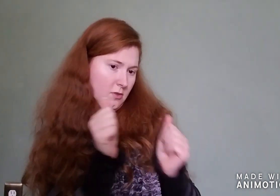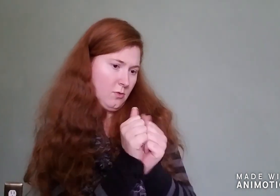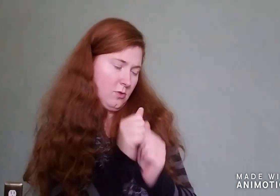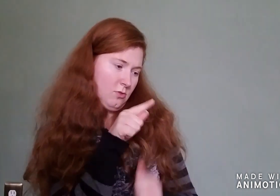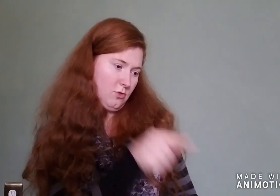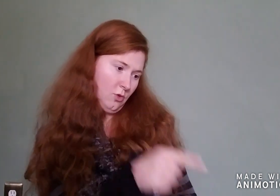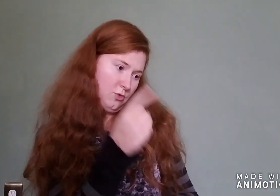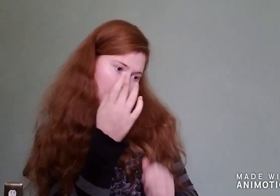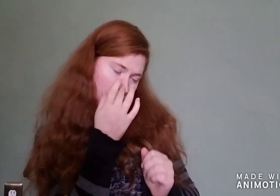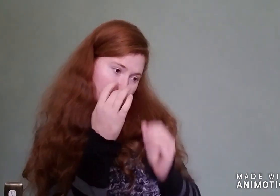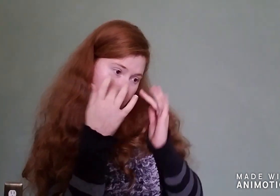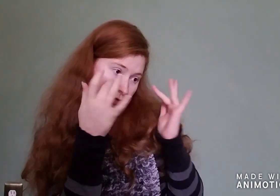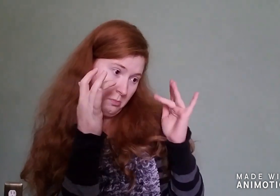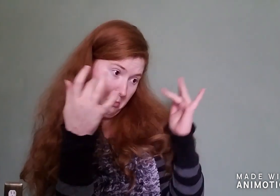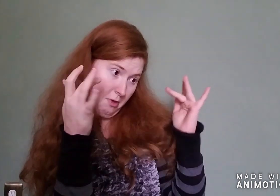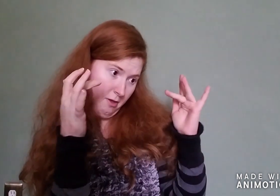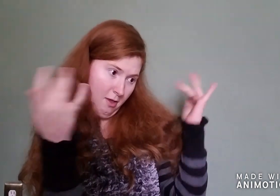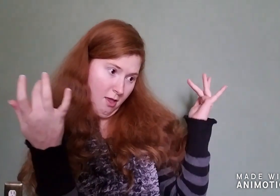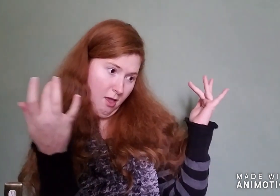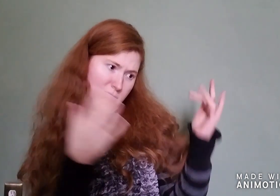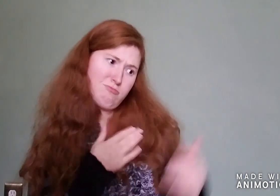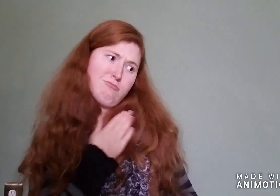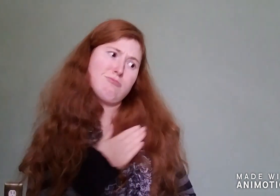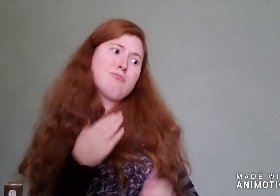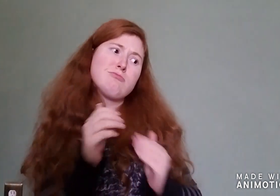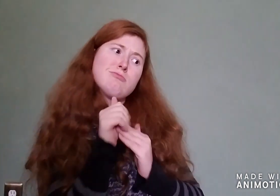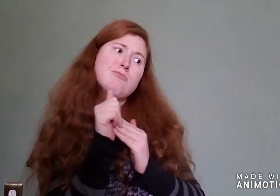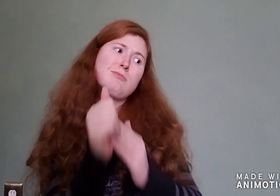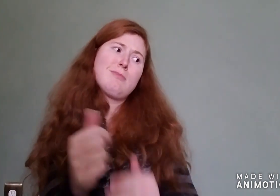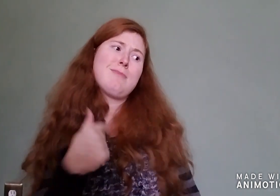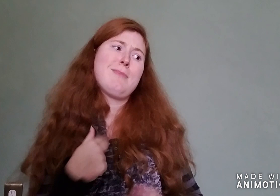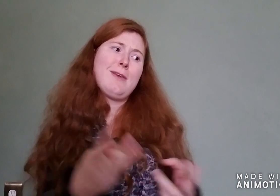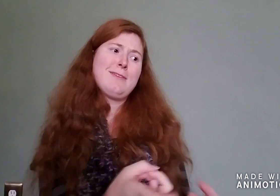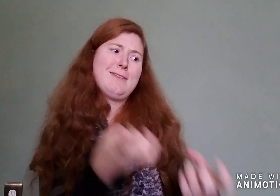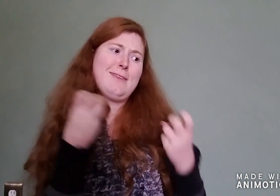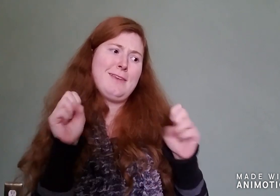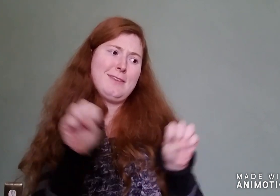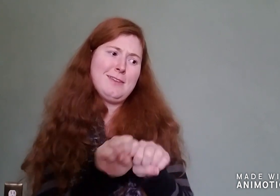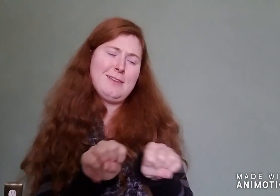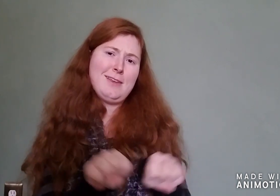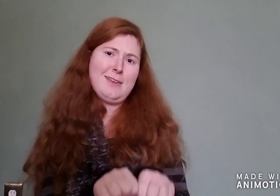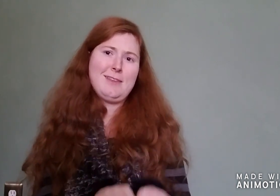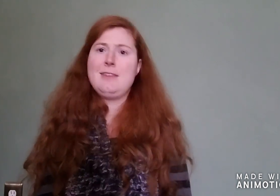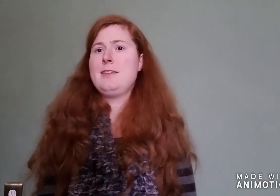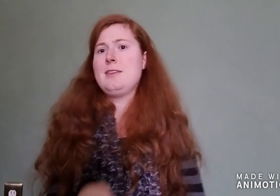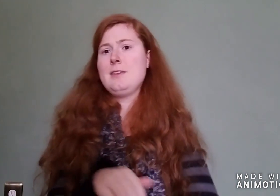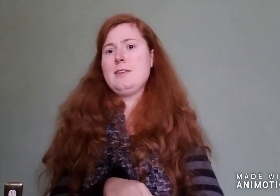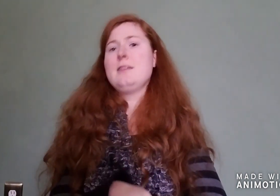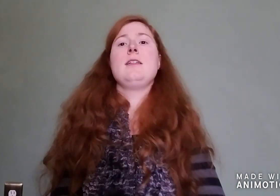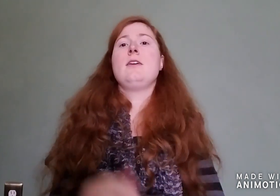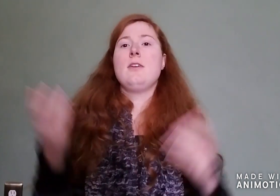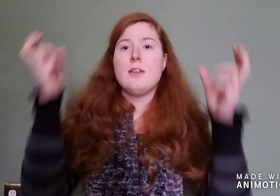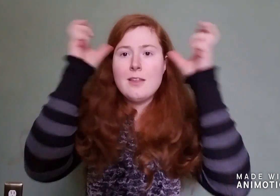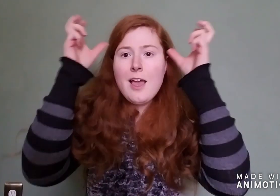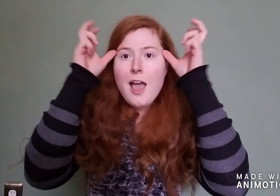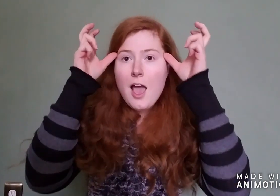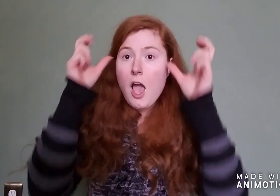nose so bright, won't you guide my sleigh tonight? Then how the reindeer loved him,